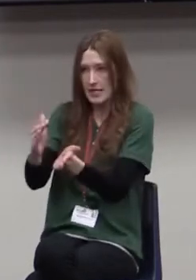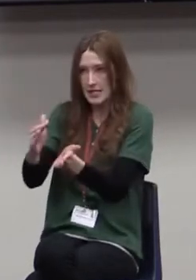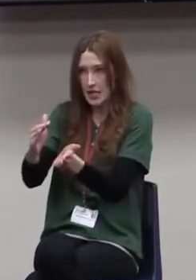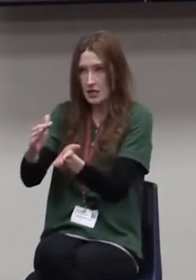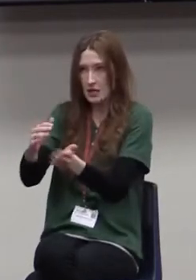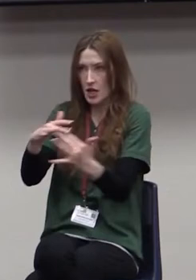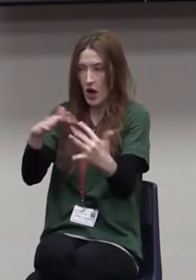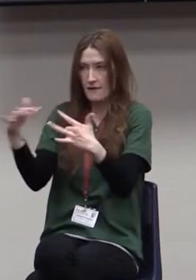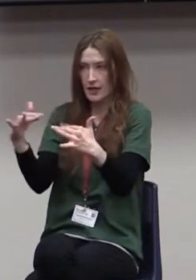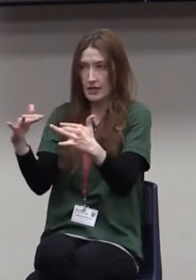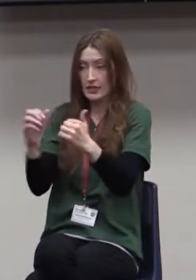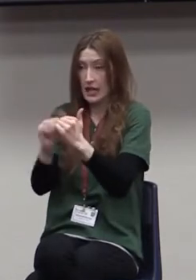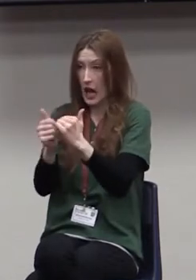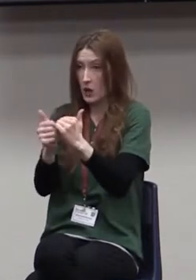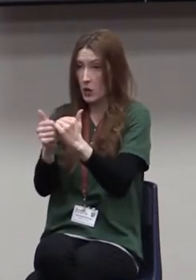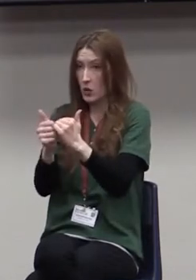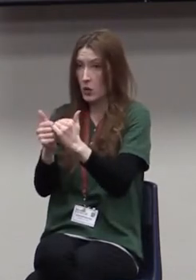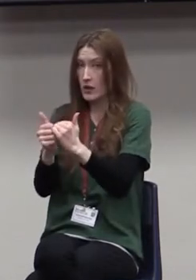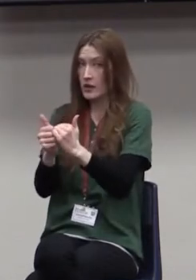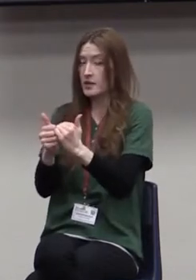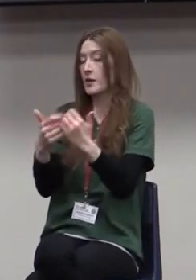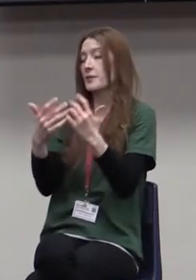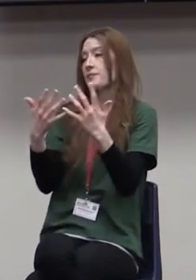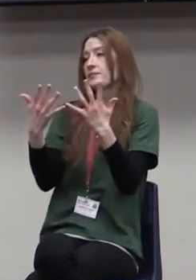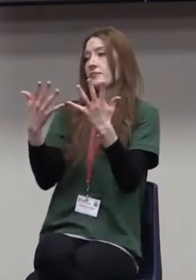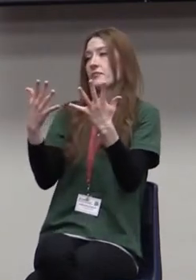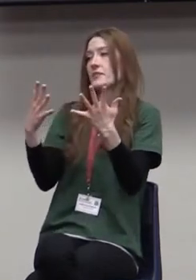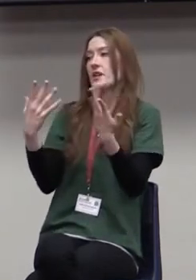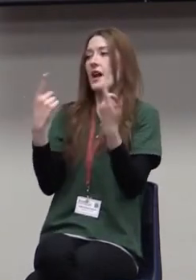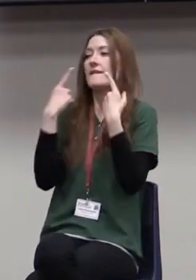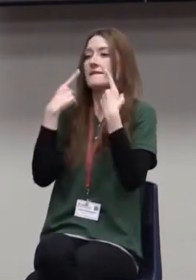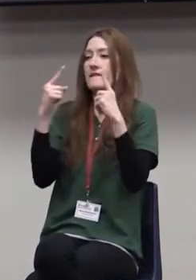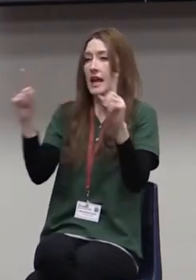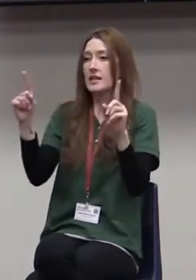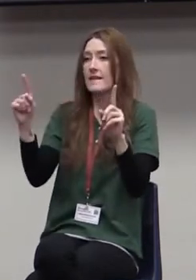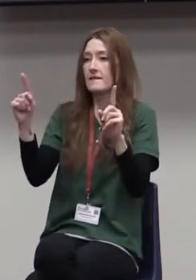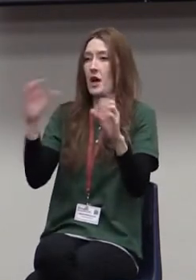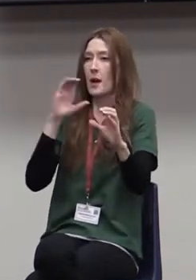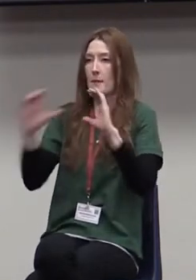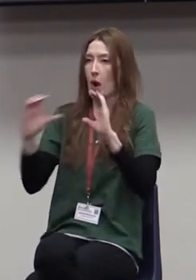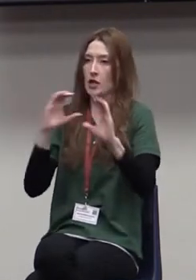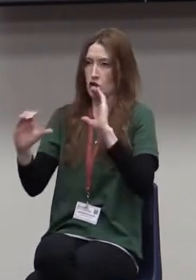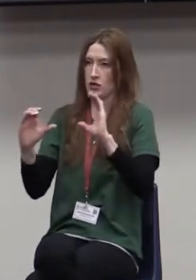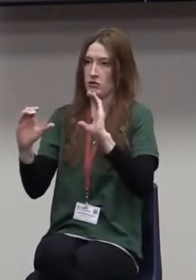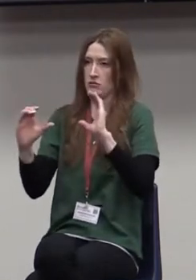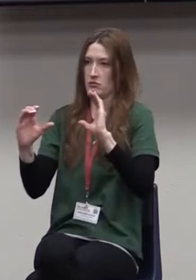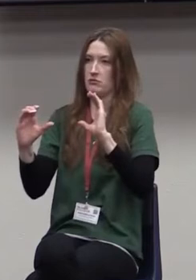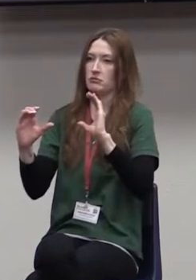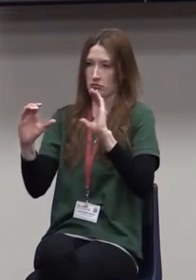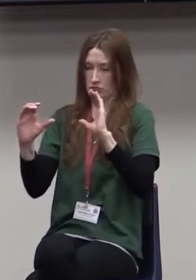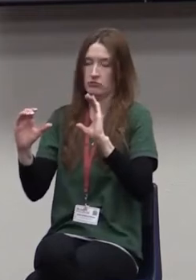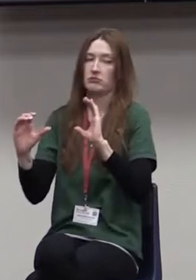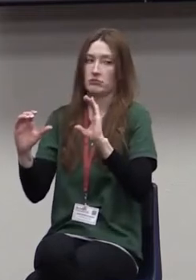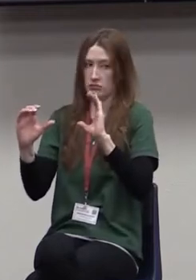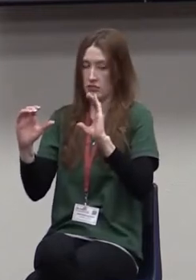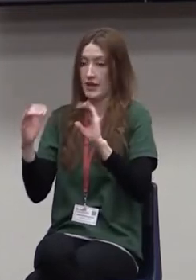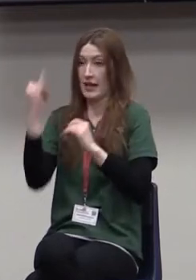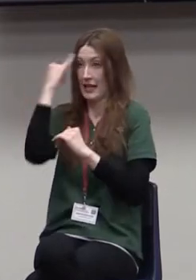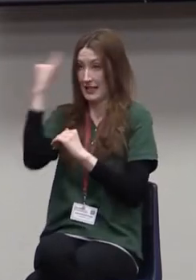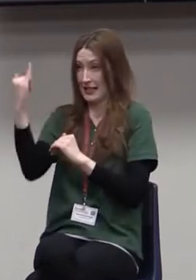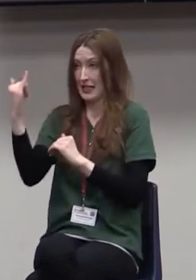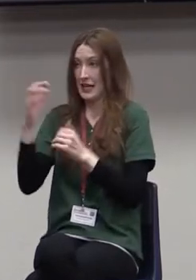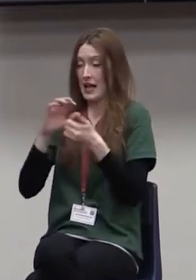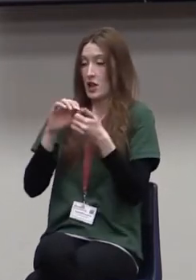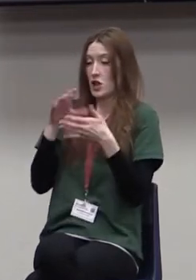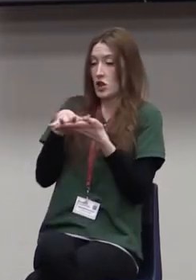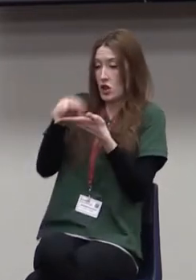takes place is through effective communication. Now, I'm going to talk more about communication in just a few moments. But the idea is learning how